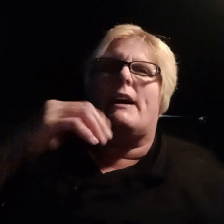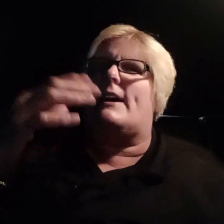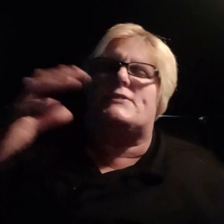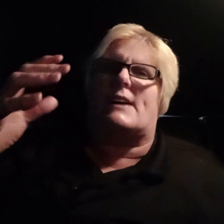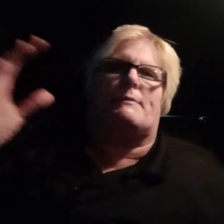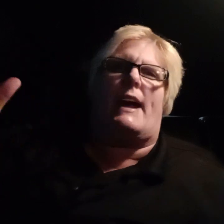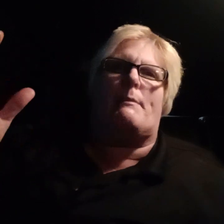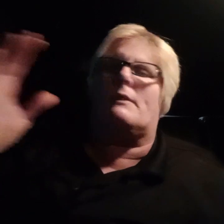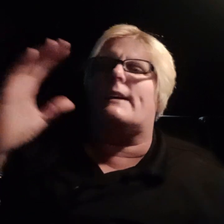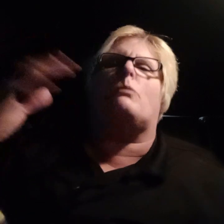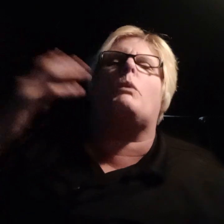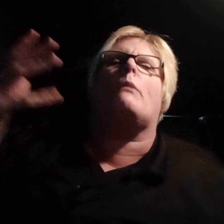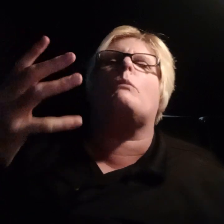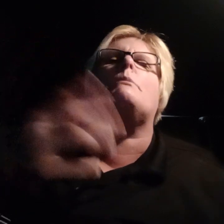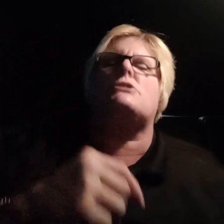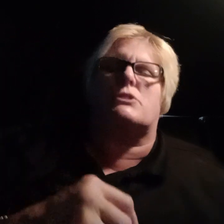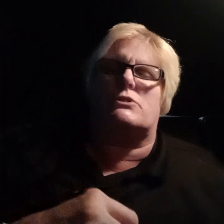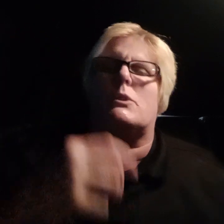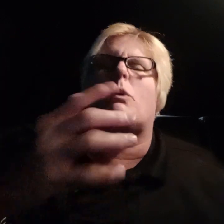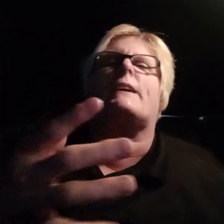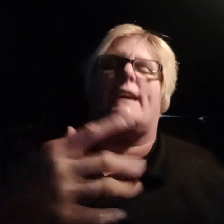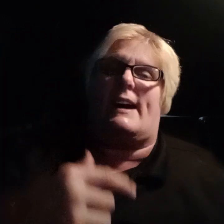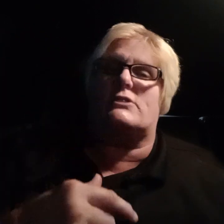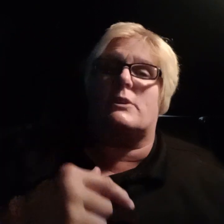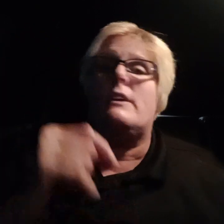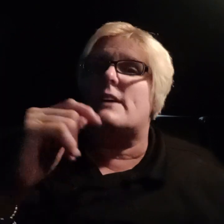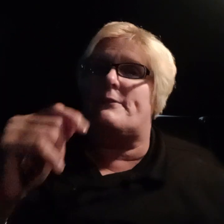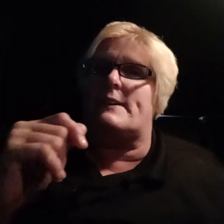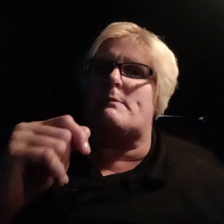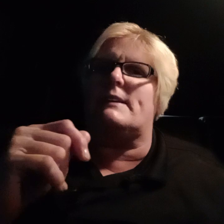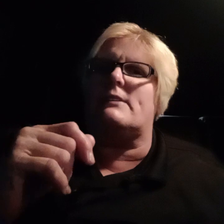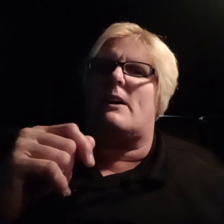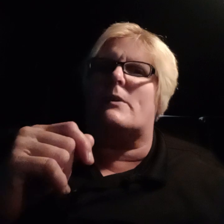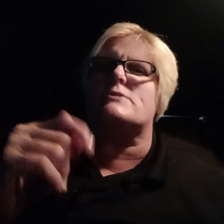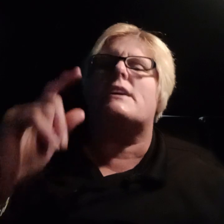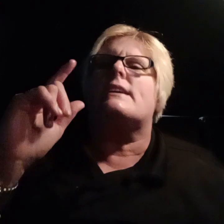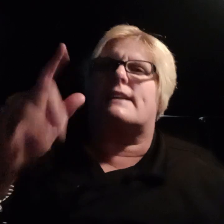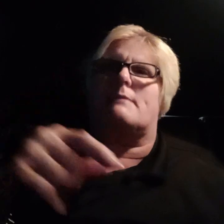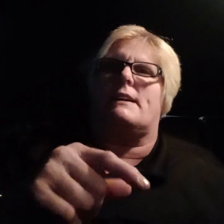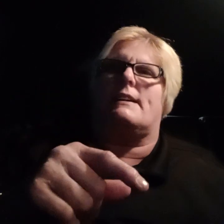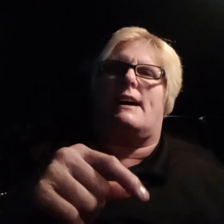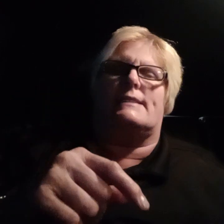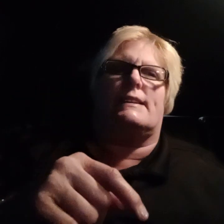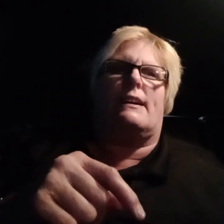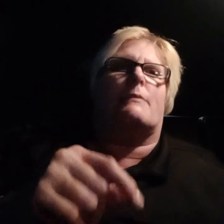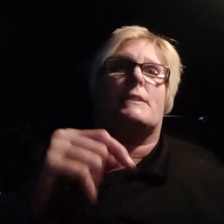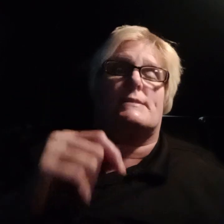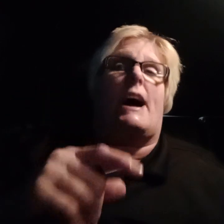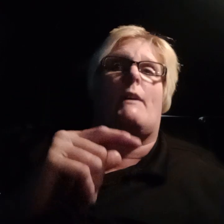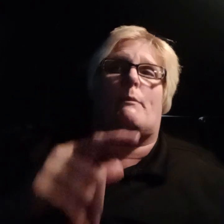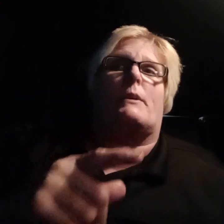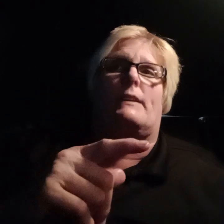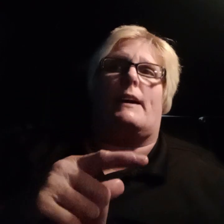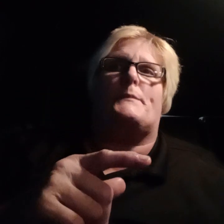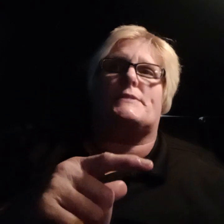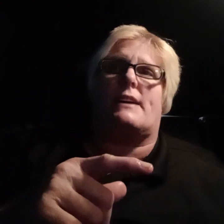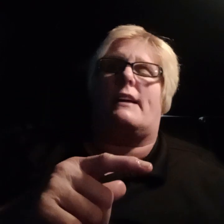If something happened, like, what would you do? What can I do? If anybody knows, give me an idea. Because now I'm really upset.